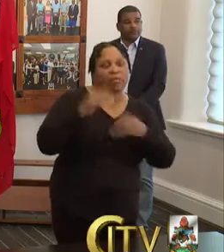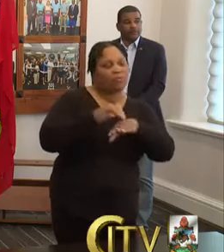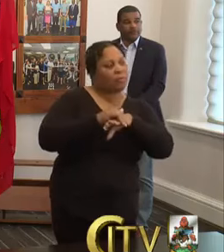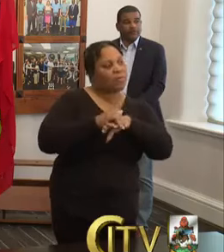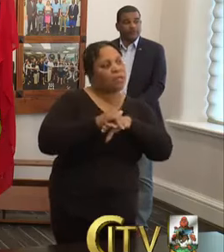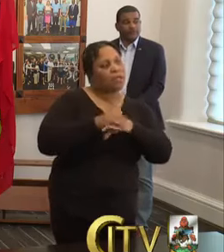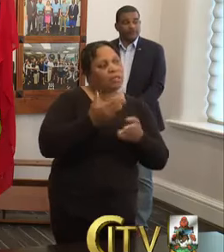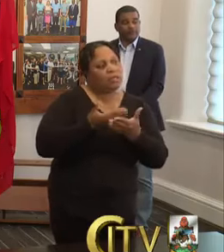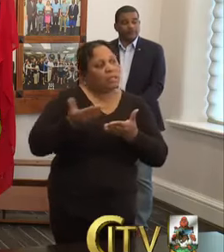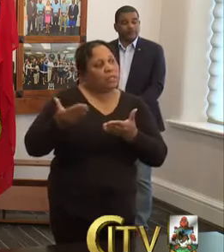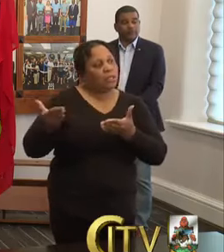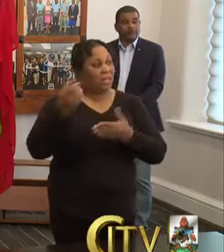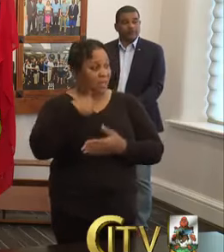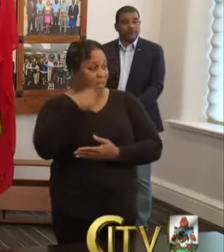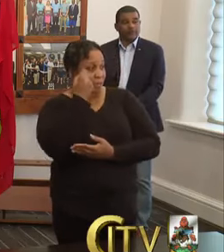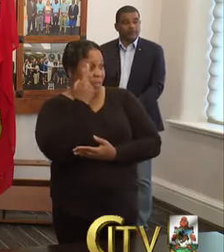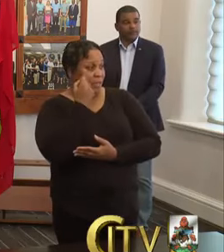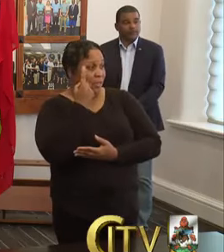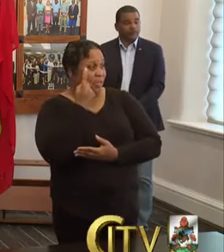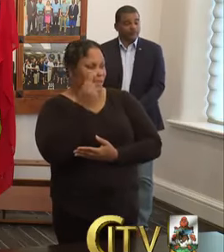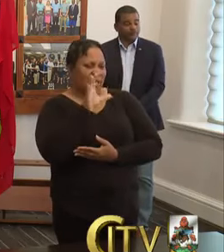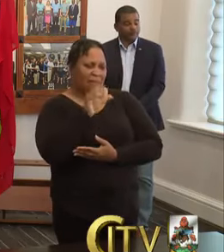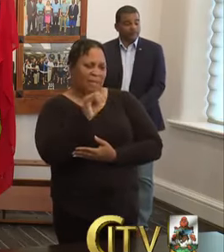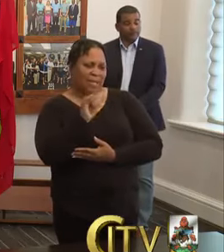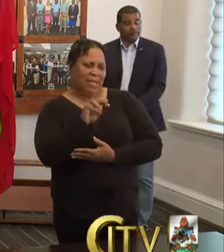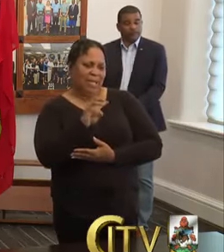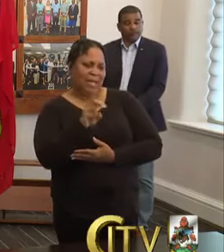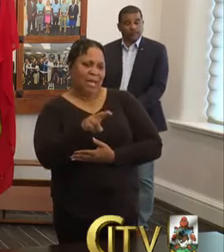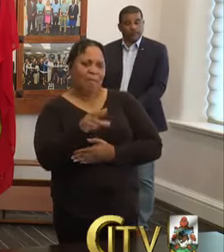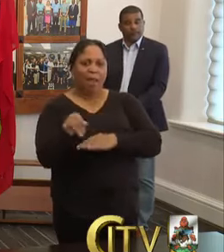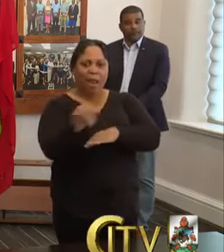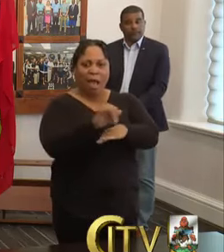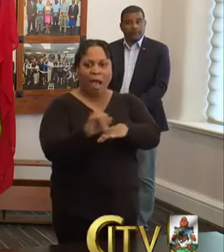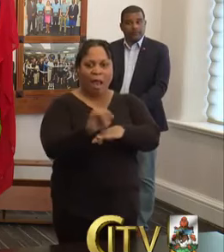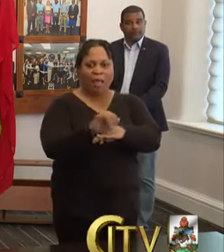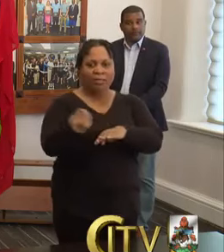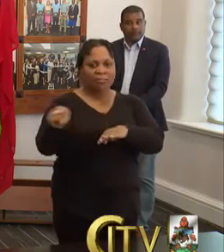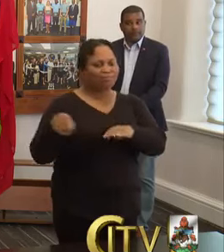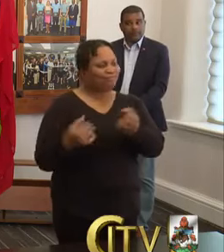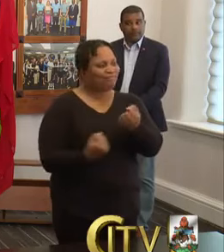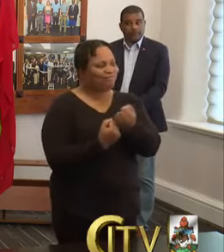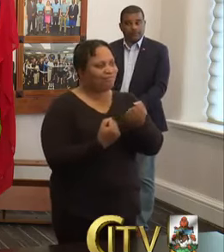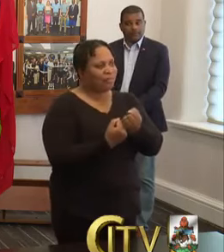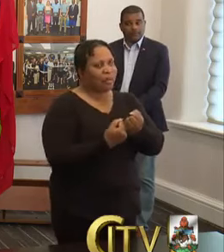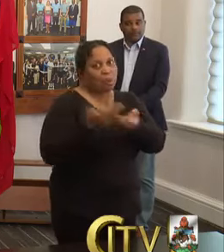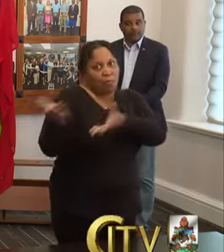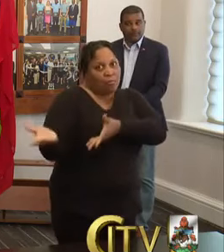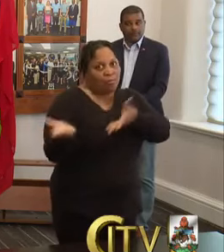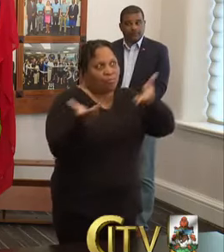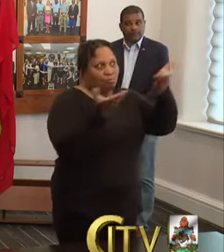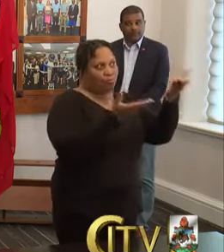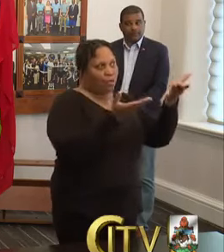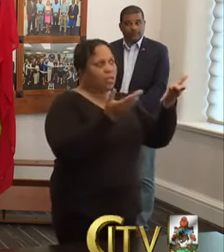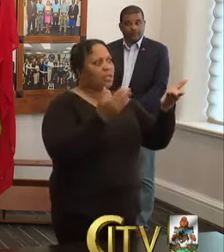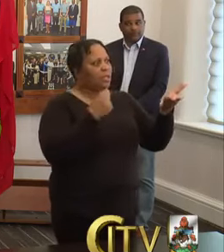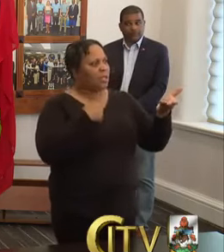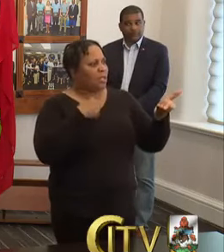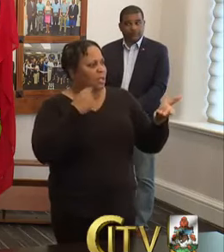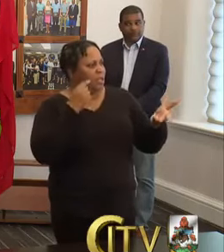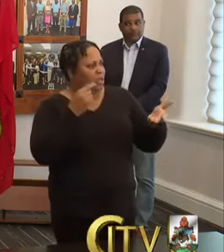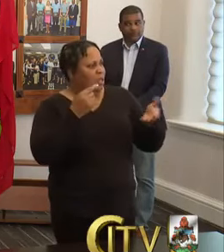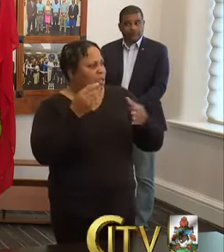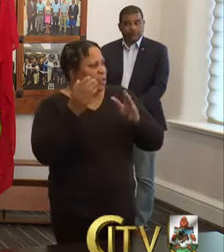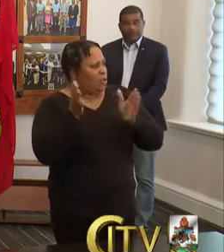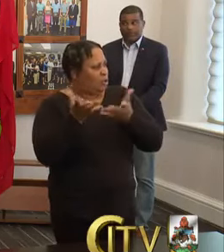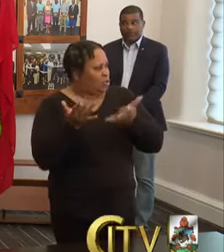I'm understanding that Lakes of Cayman Islands has had support with that regard. I believe they're waiting on the shipment at the moment. Is there anything to